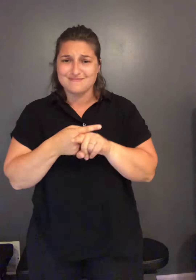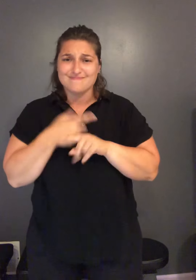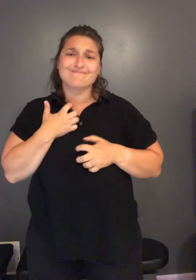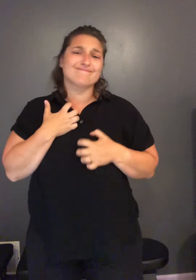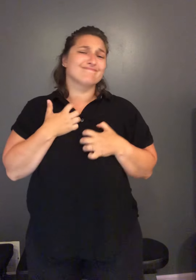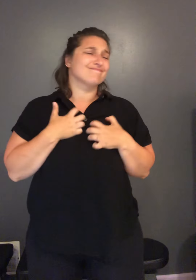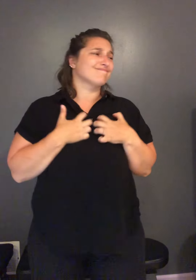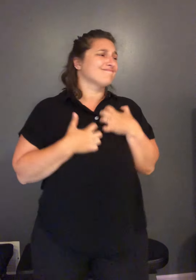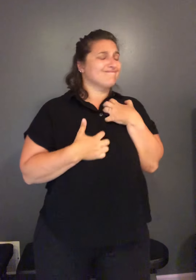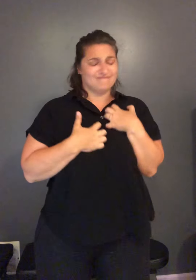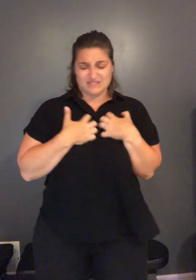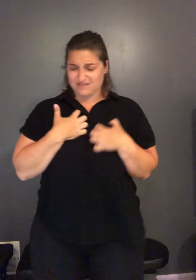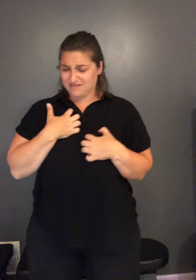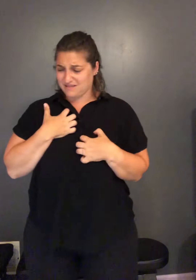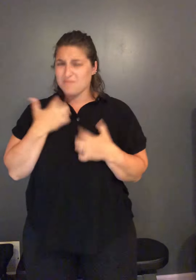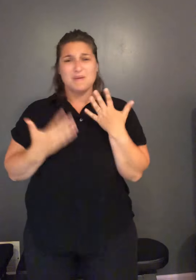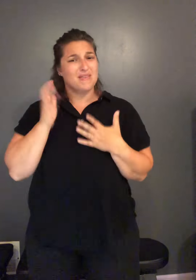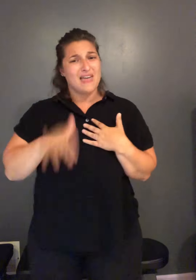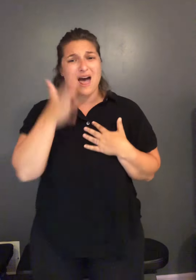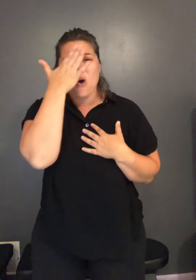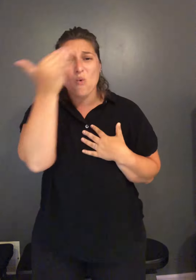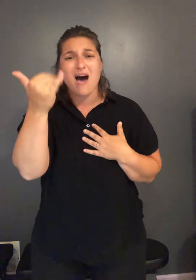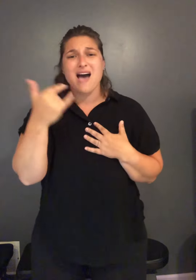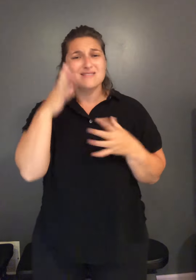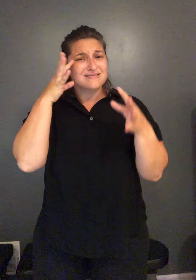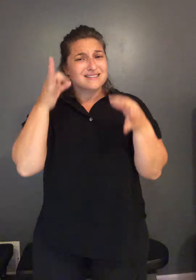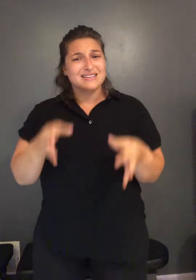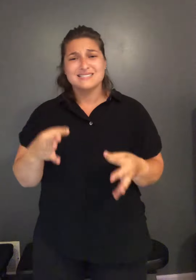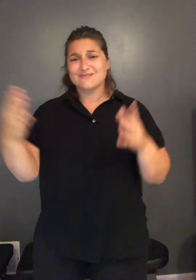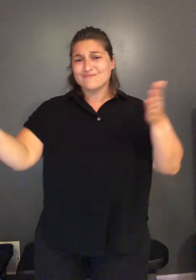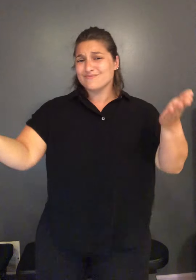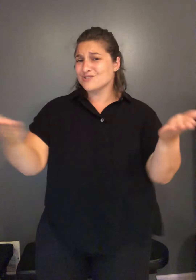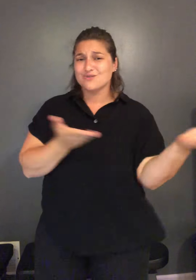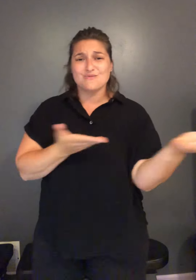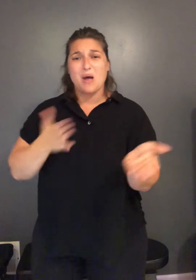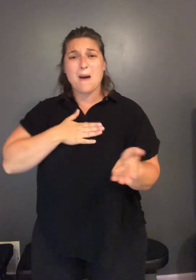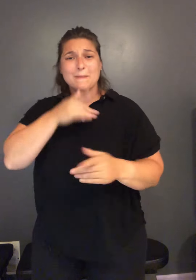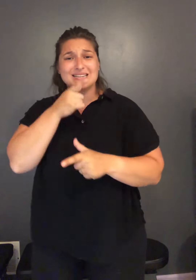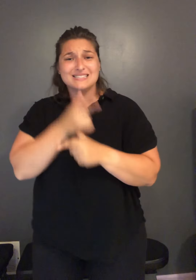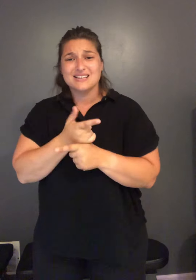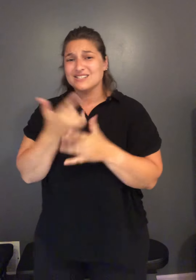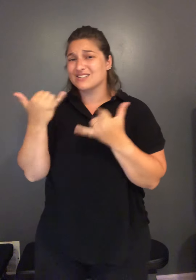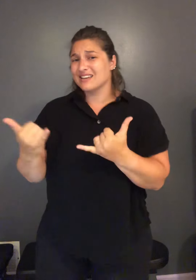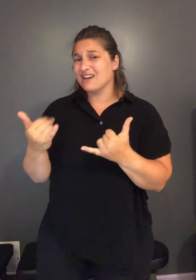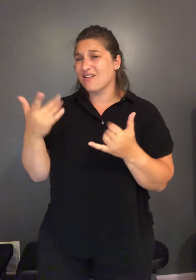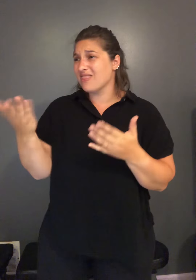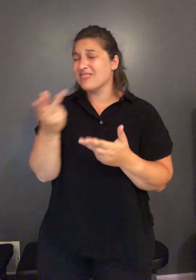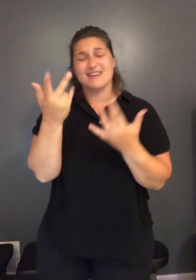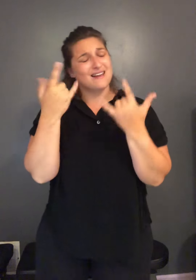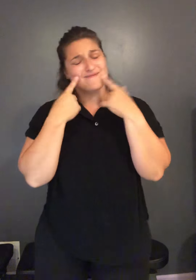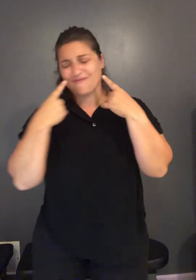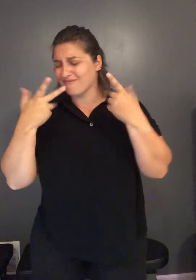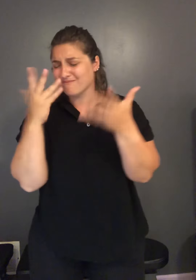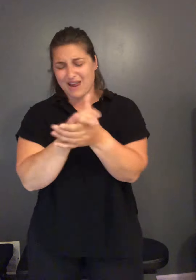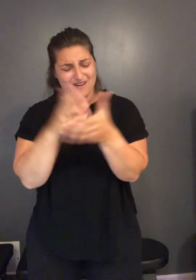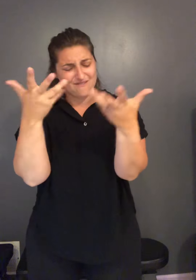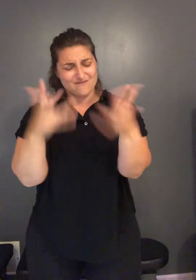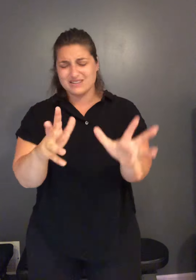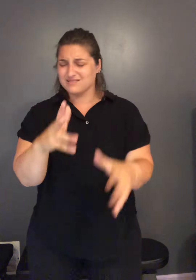naive to set that aside maybe that is why I introduce him to a lie he's another anxious bribe nice going